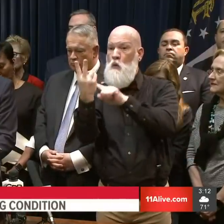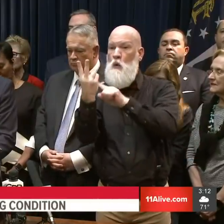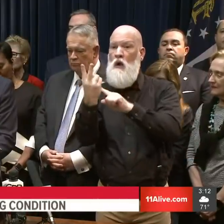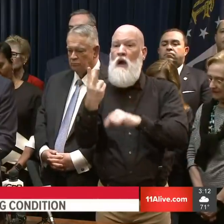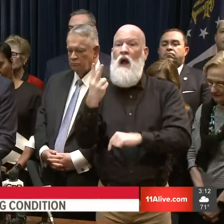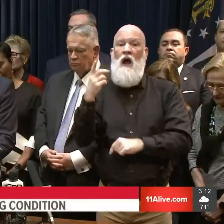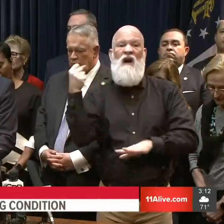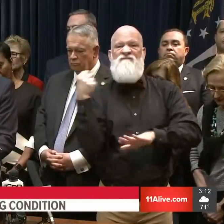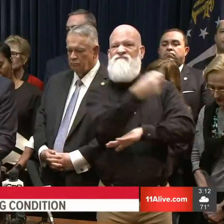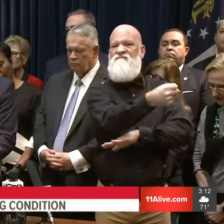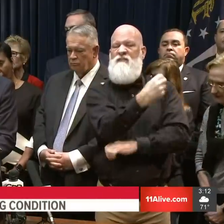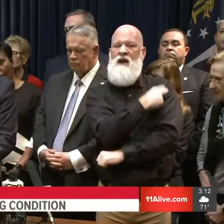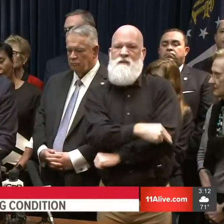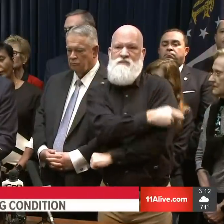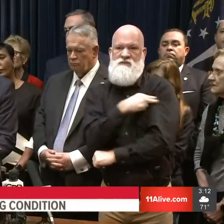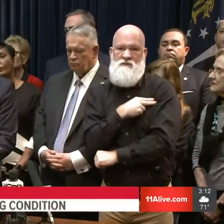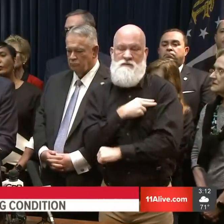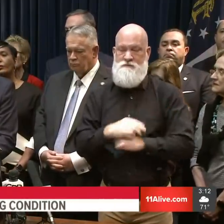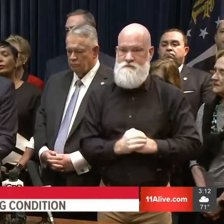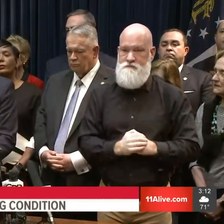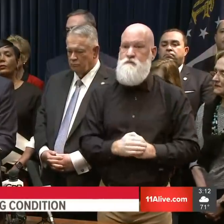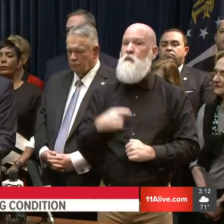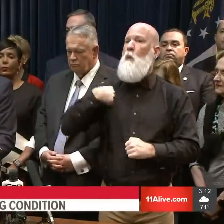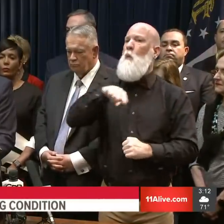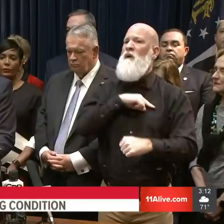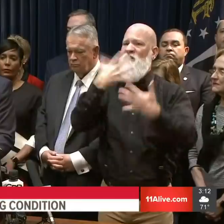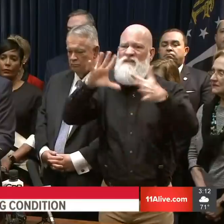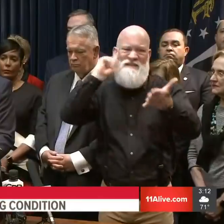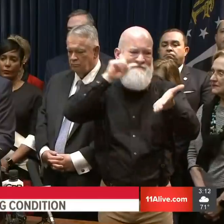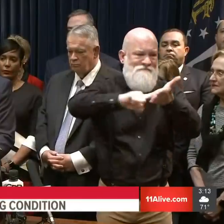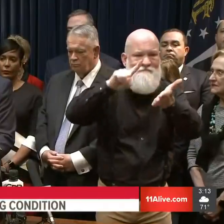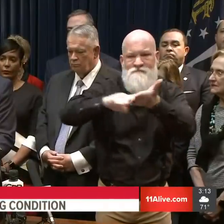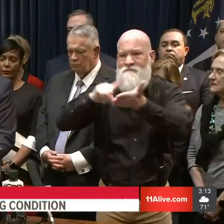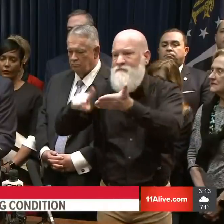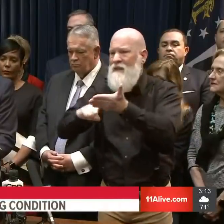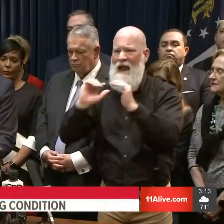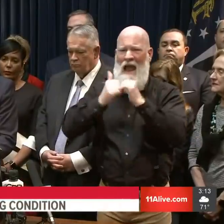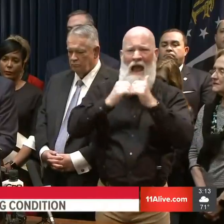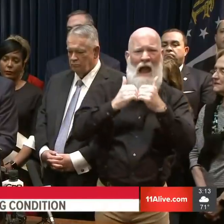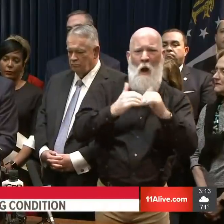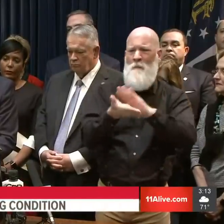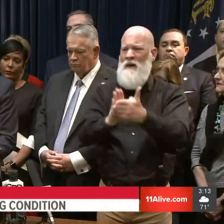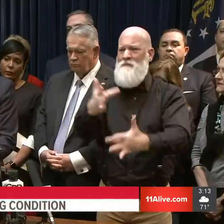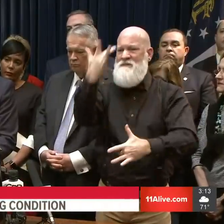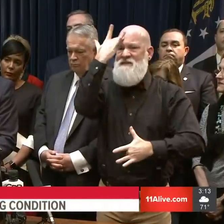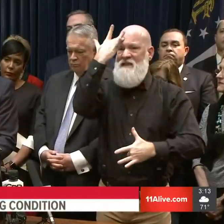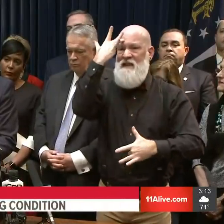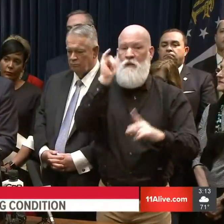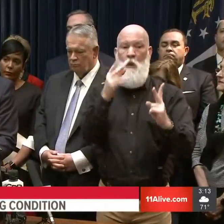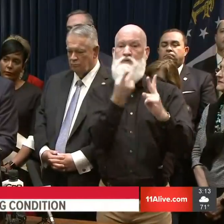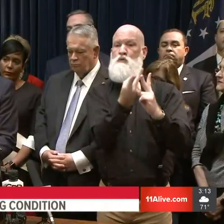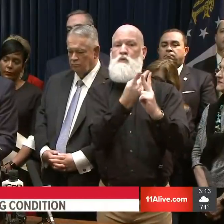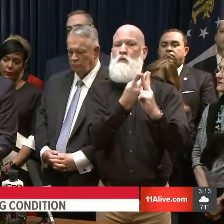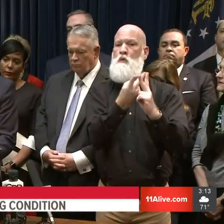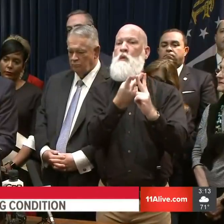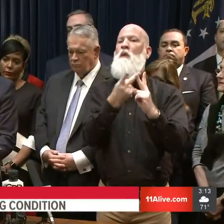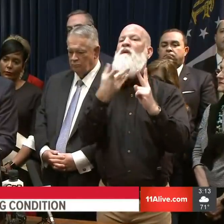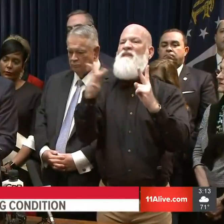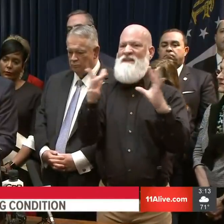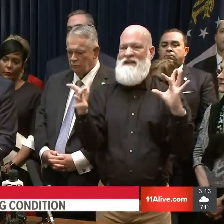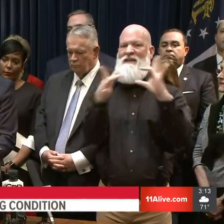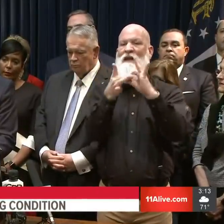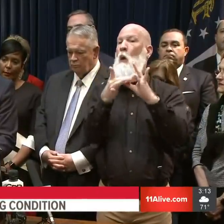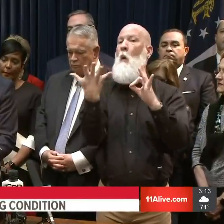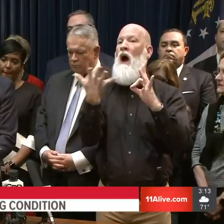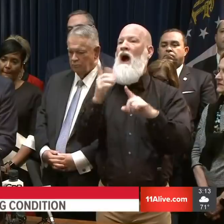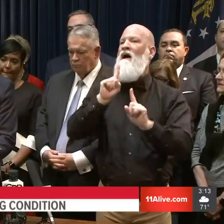Based on our initial investigation, investigation, it seems that these cases may have had a connection to a local church in the